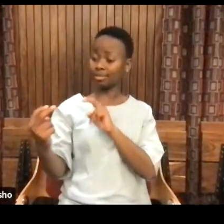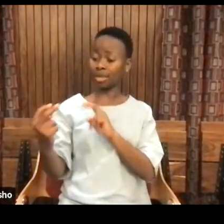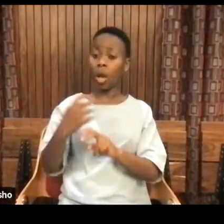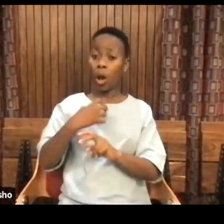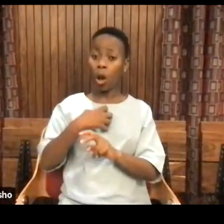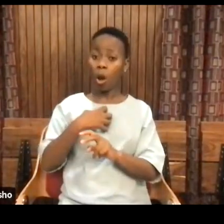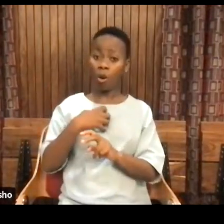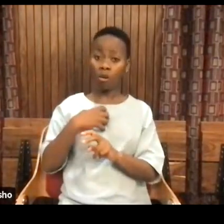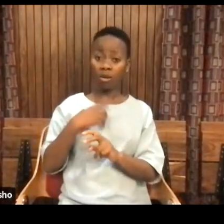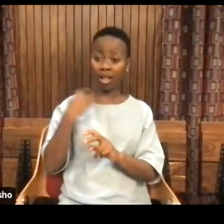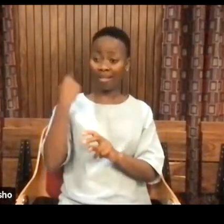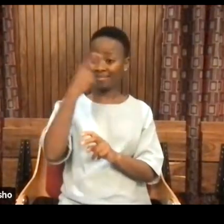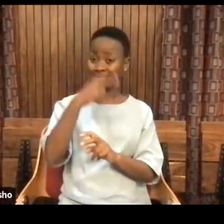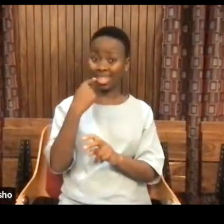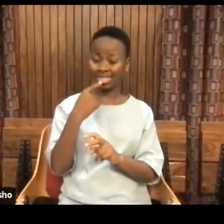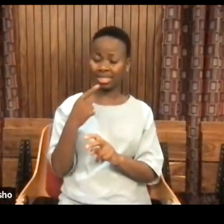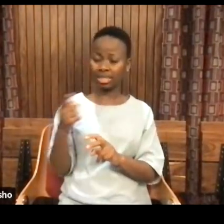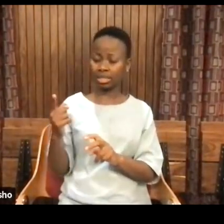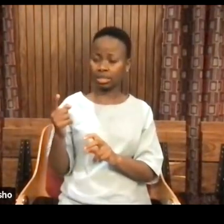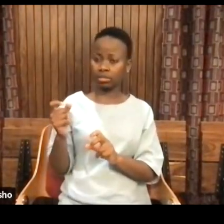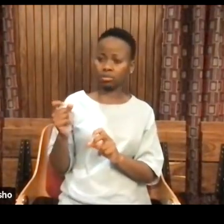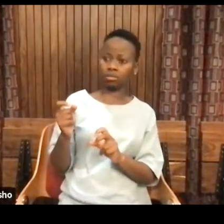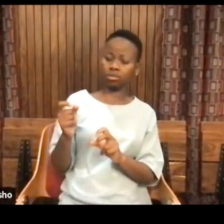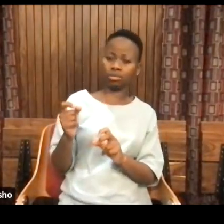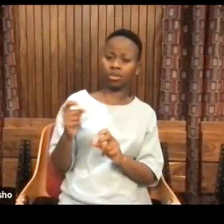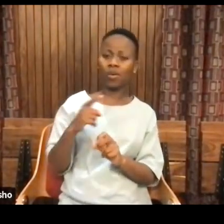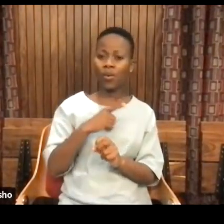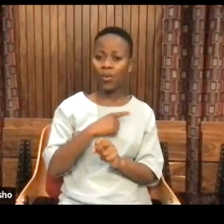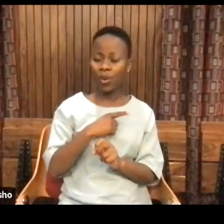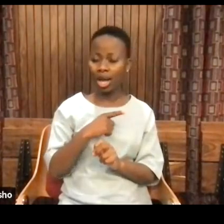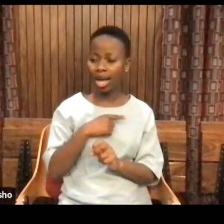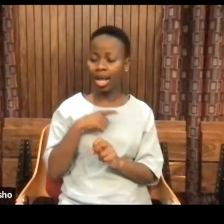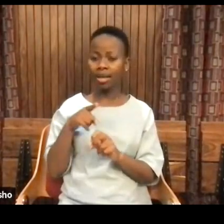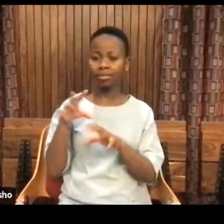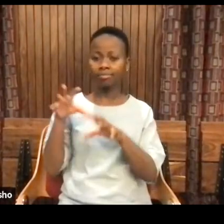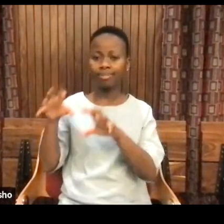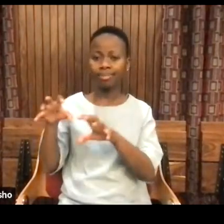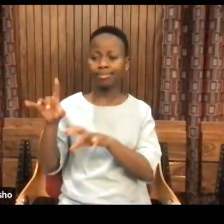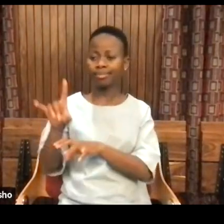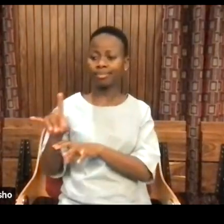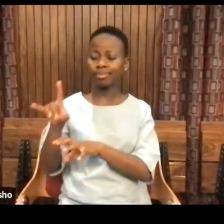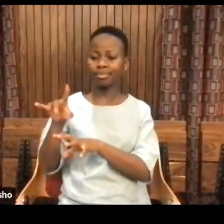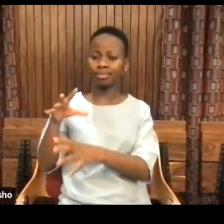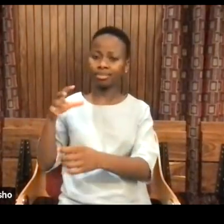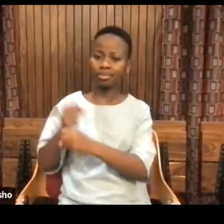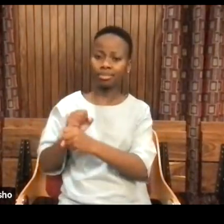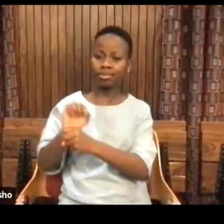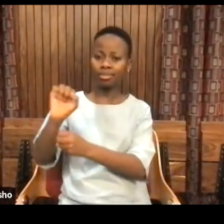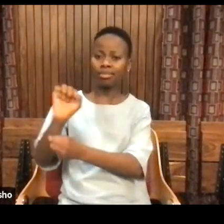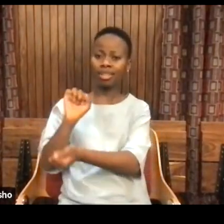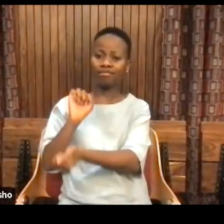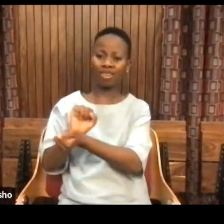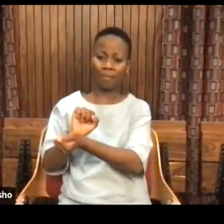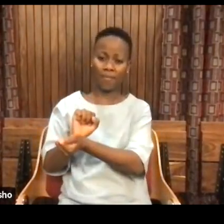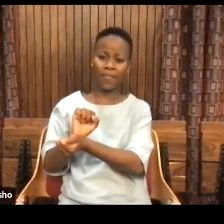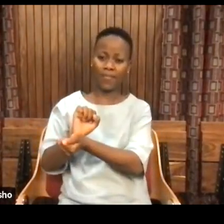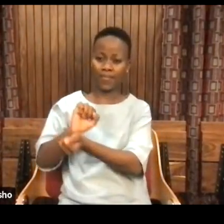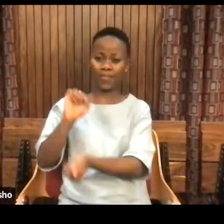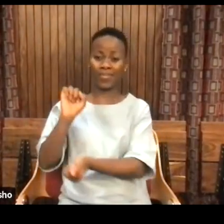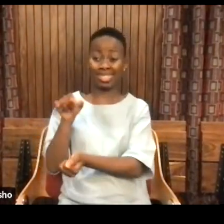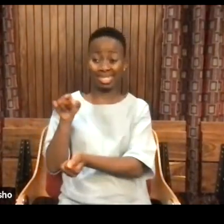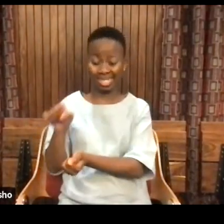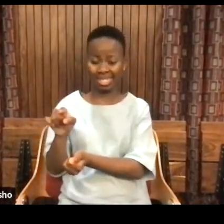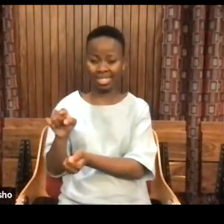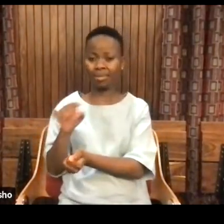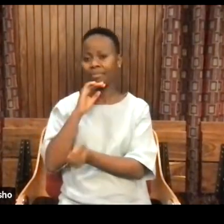he saw the ugliness of imposing on the other's freedom, the analogical self.